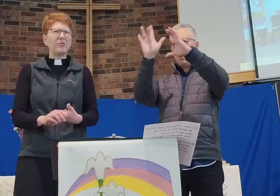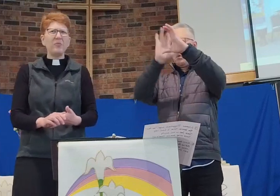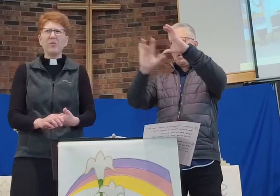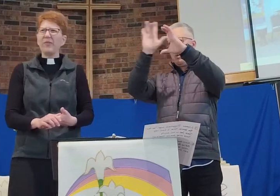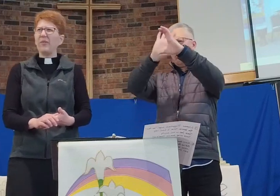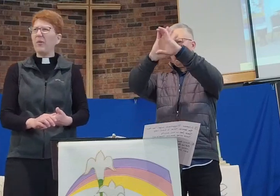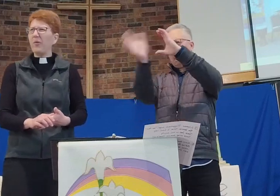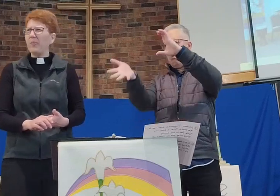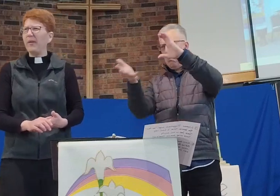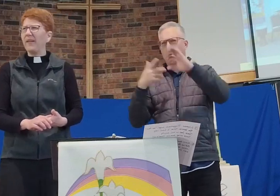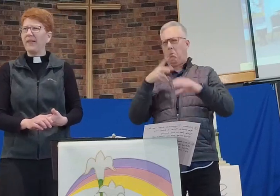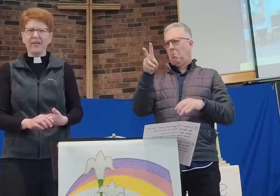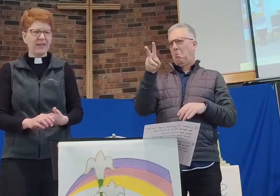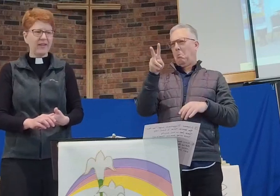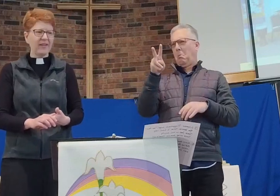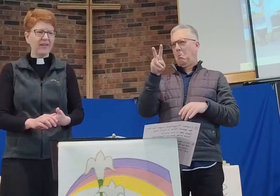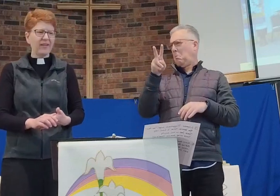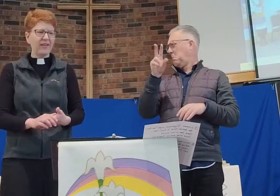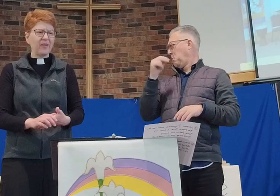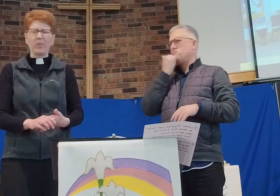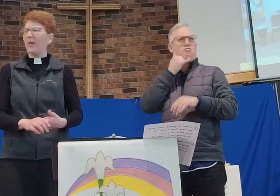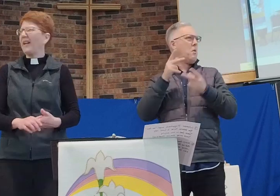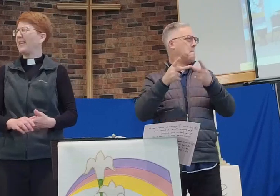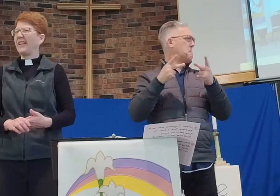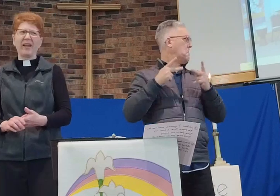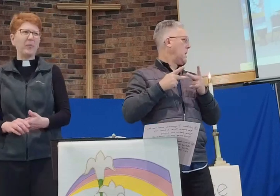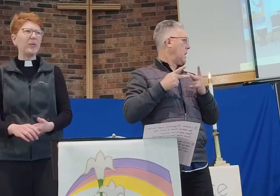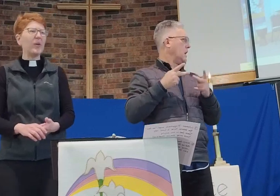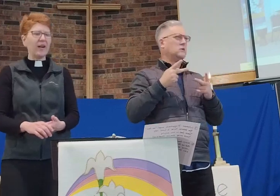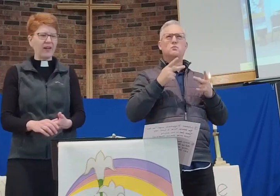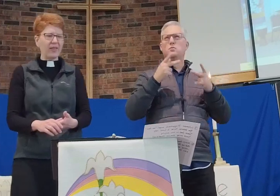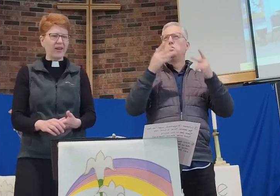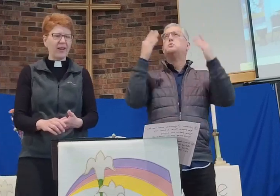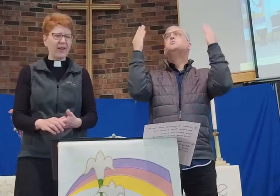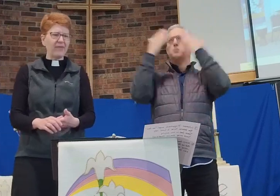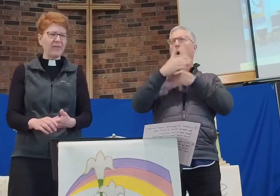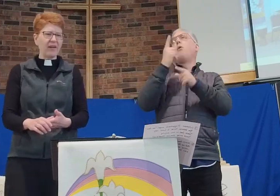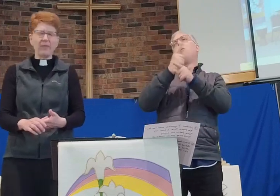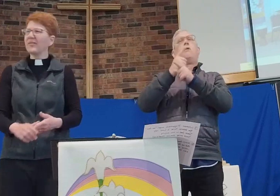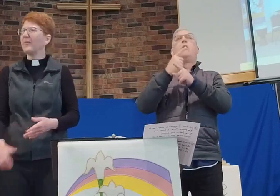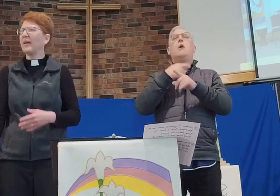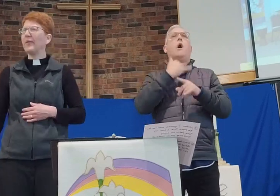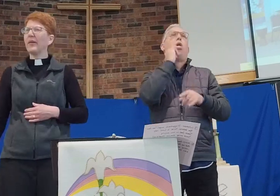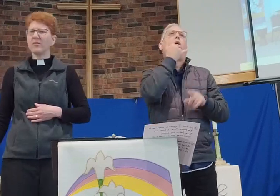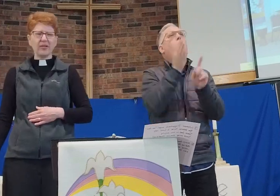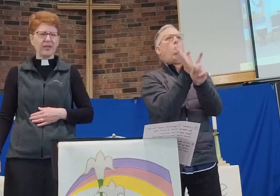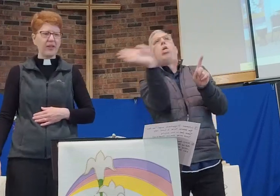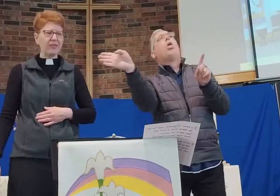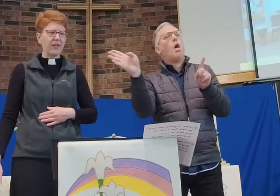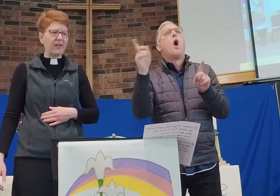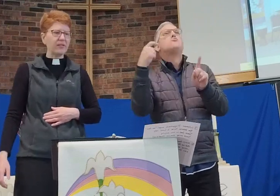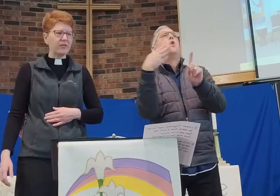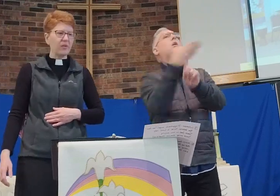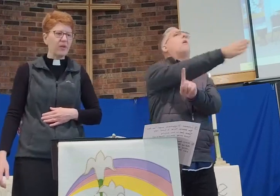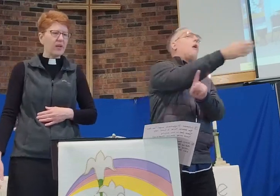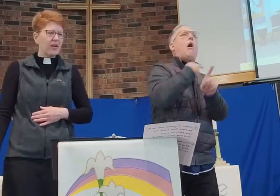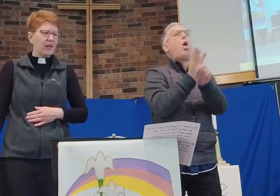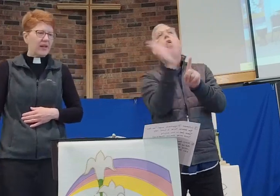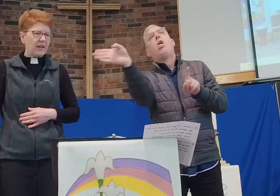tomb was open. I thought I must have made a wrong turn in the dark, so I